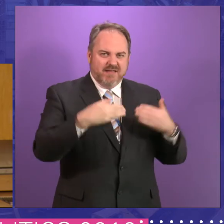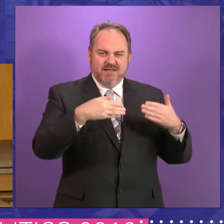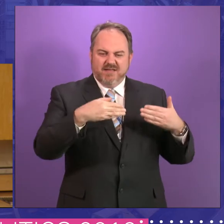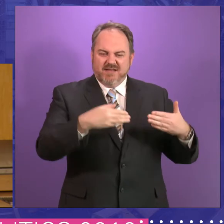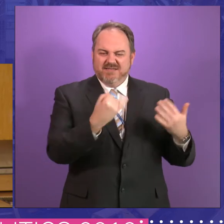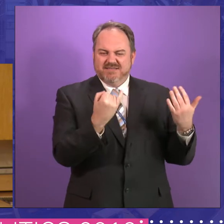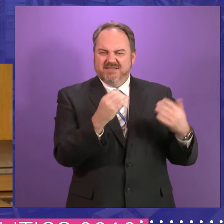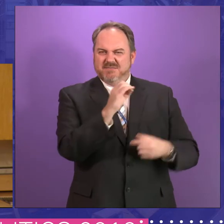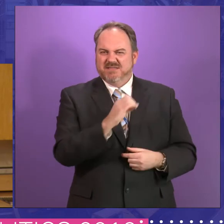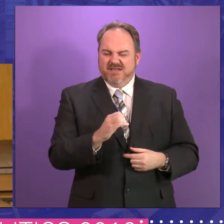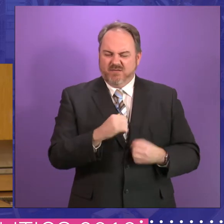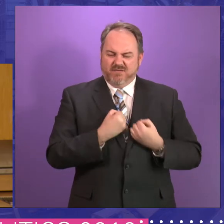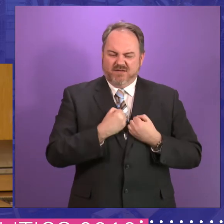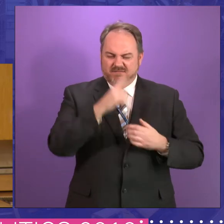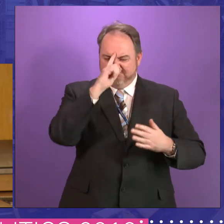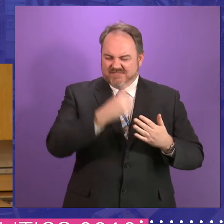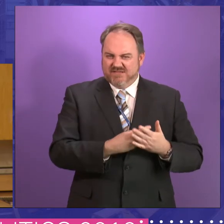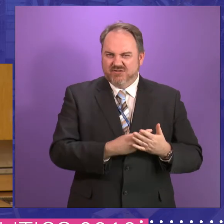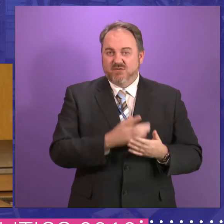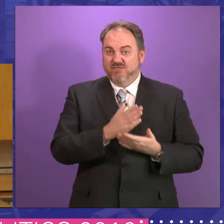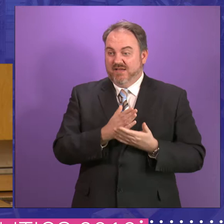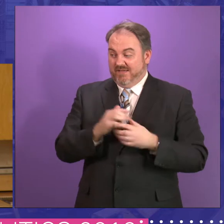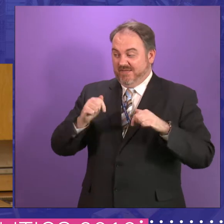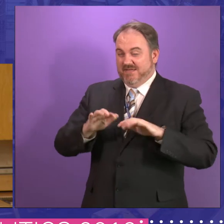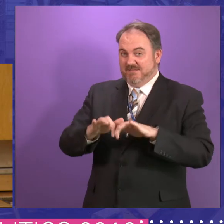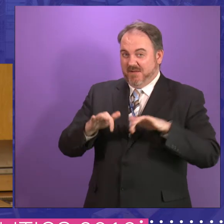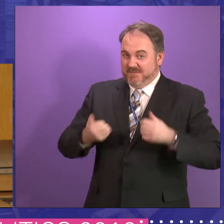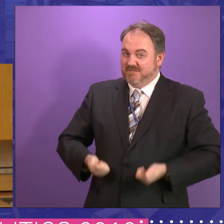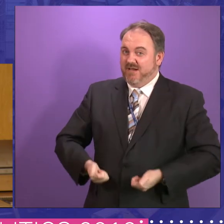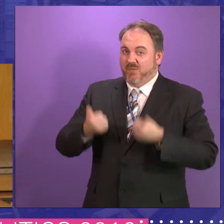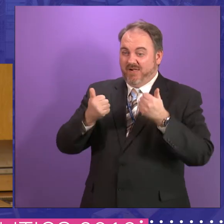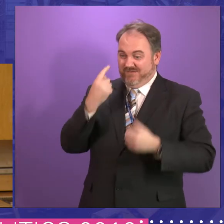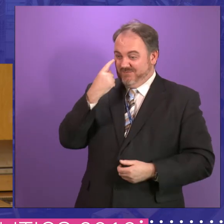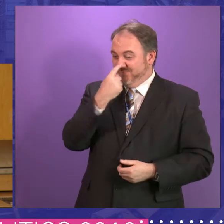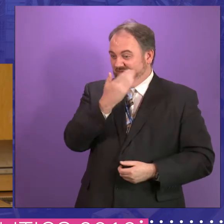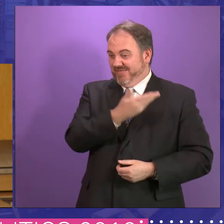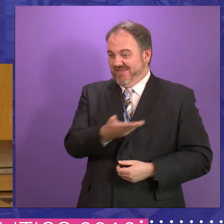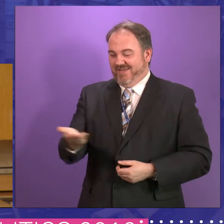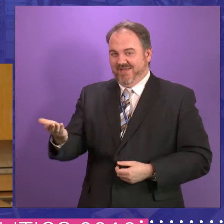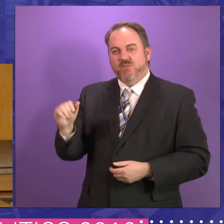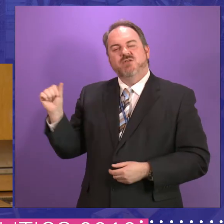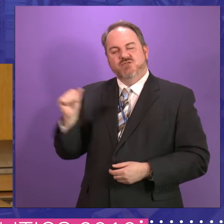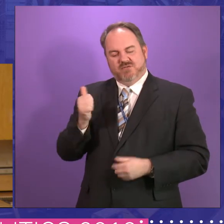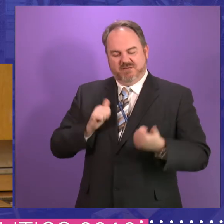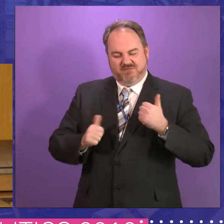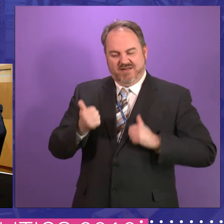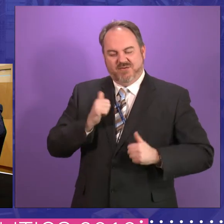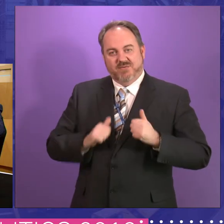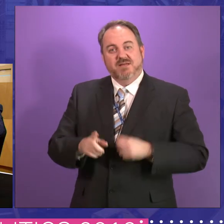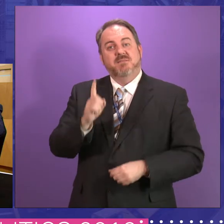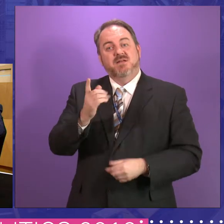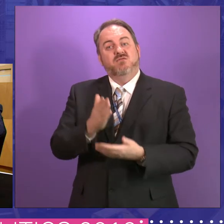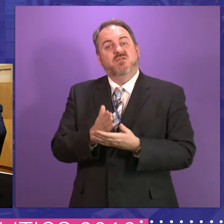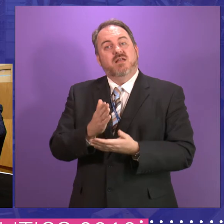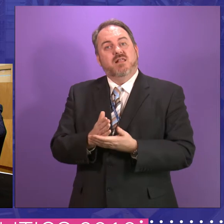a simple message to me in that, that the Parliament has done extraordinarily well, and I'm a great champion of it, something to celebrate. But I think there's practical